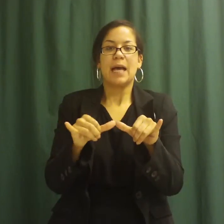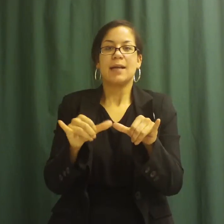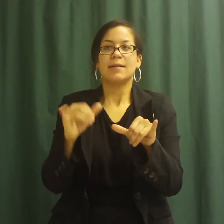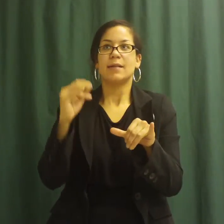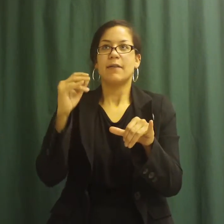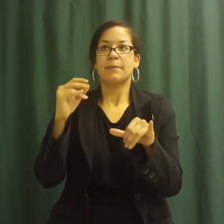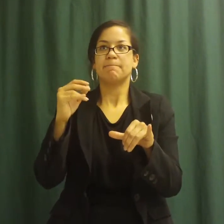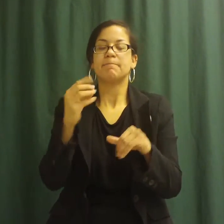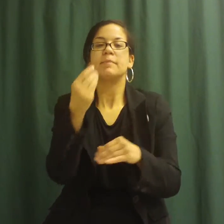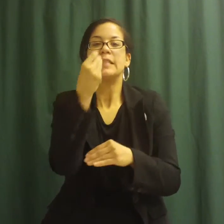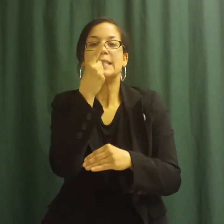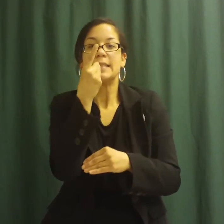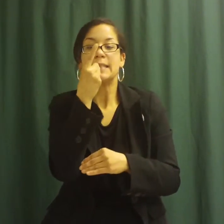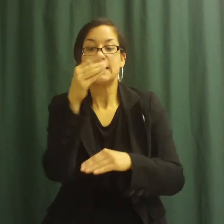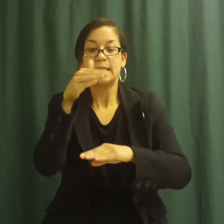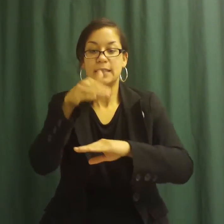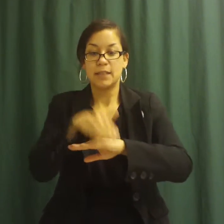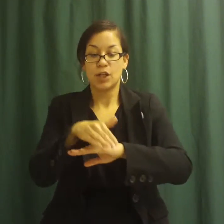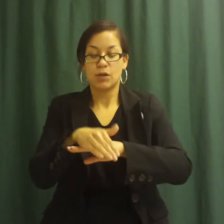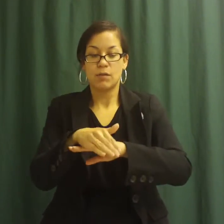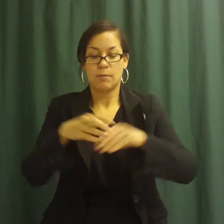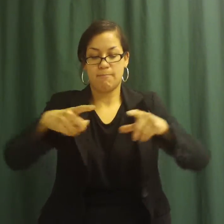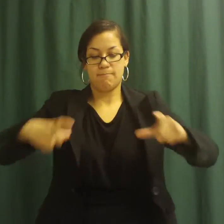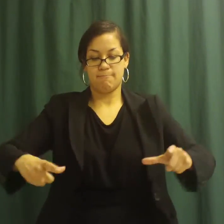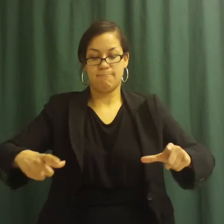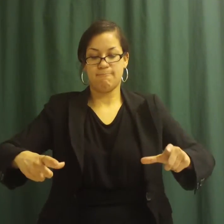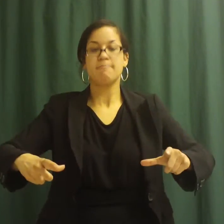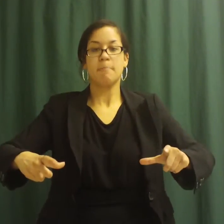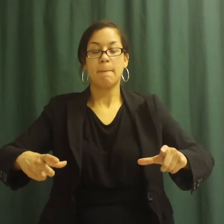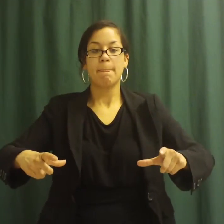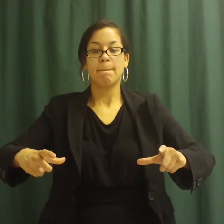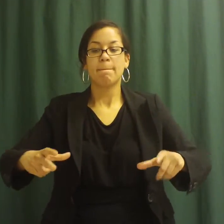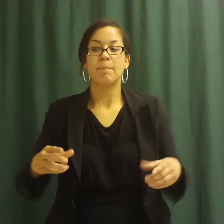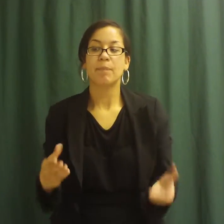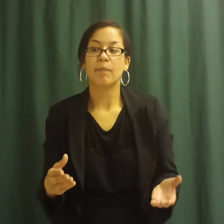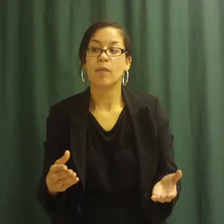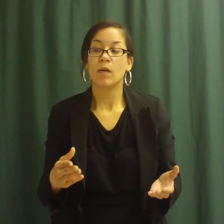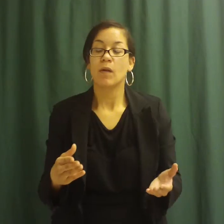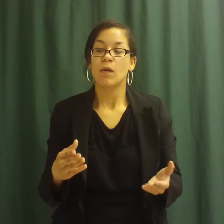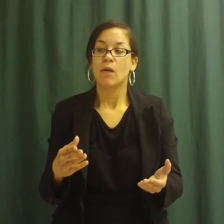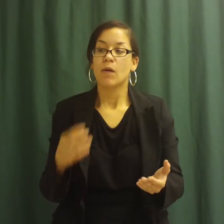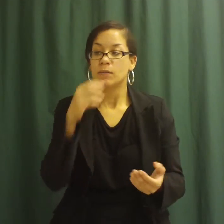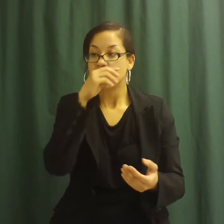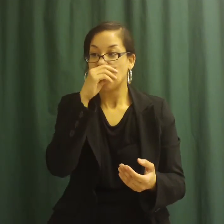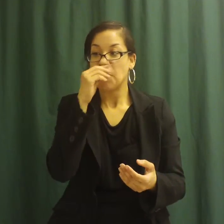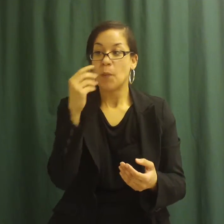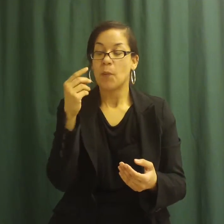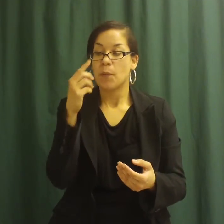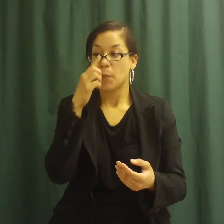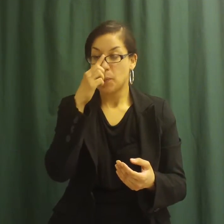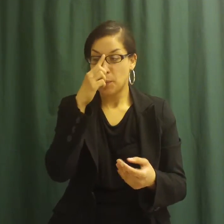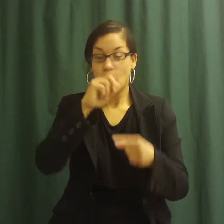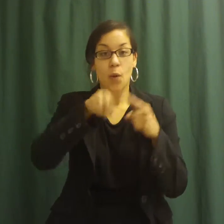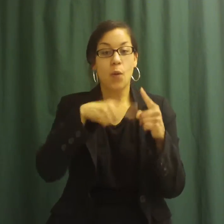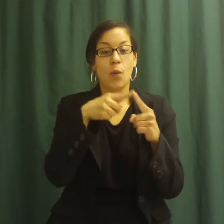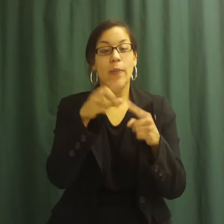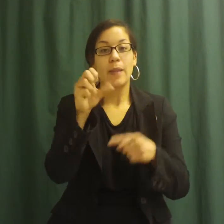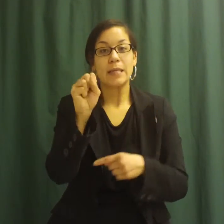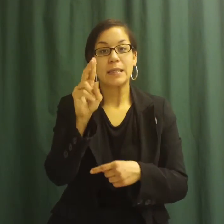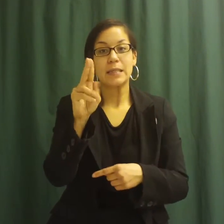When the flowers die, cut off one of the heads and rub the seeds out onto some newspaper with a